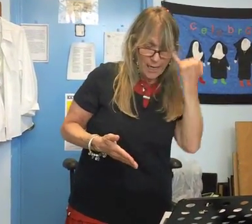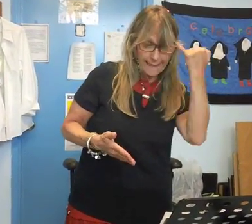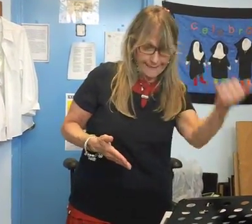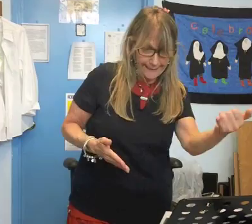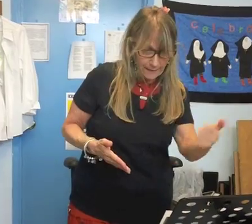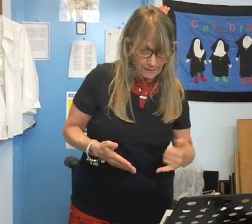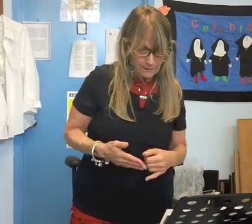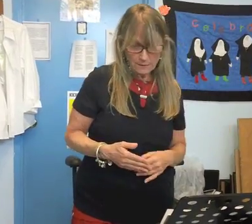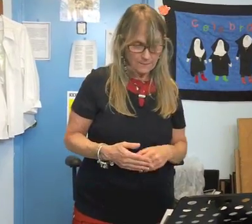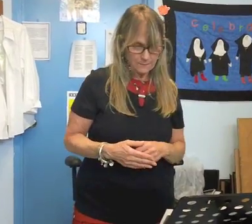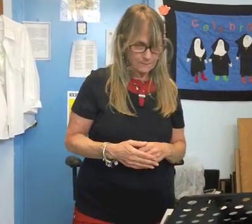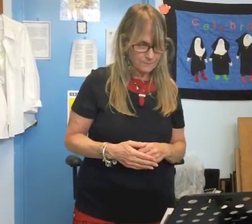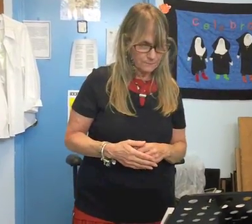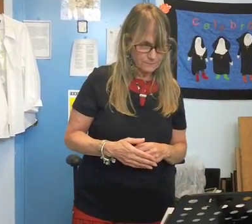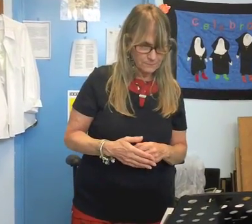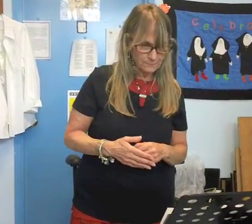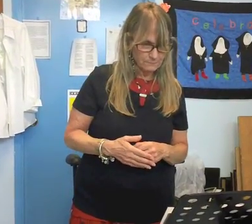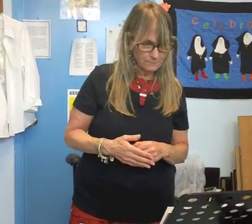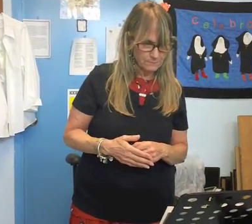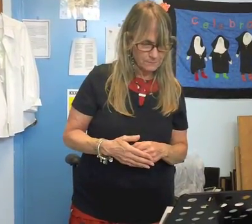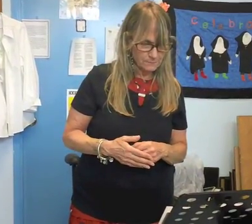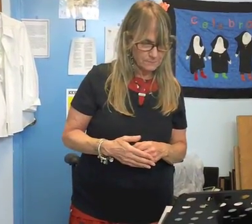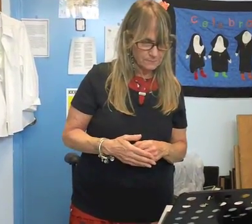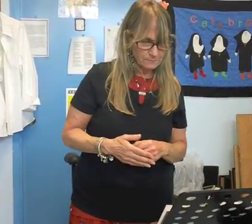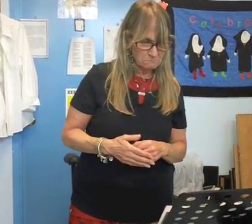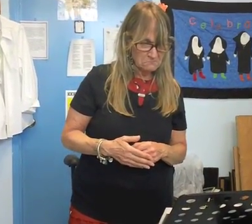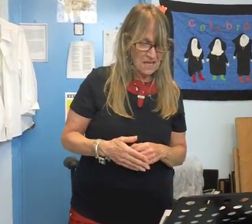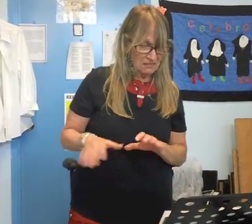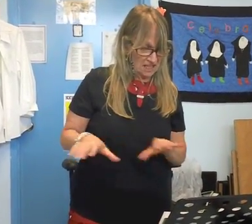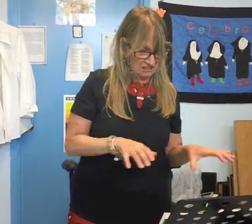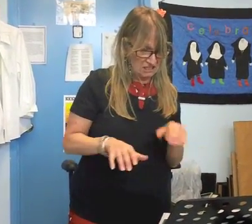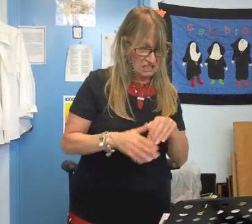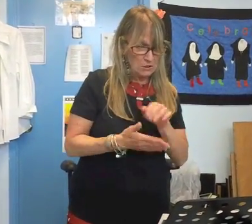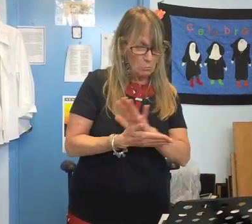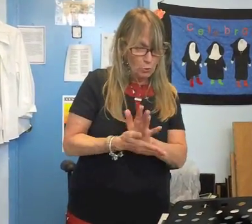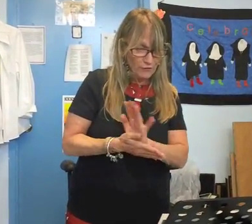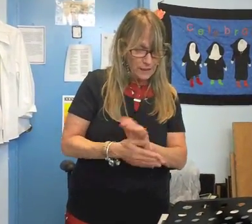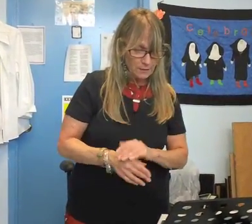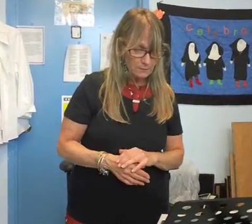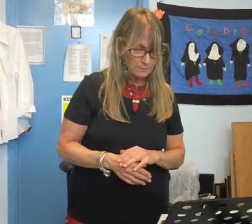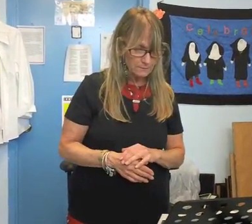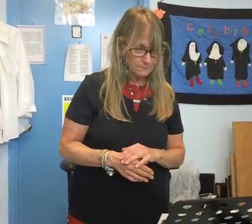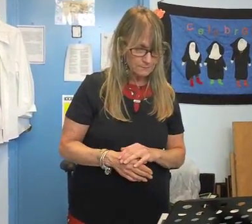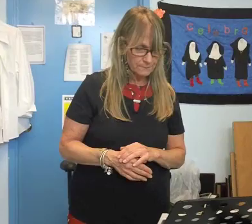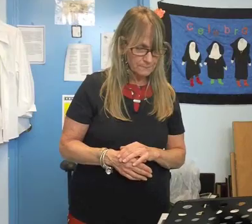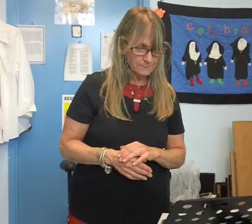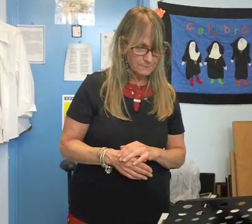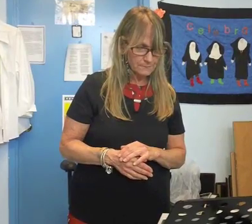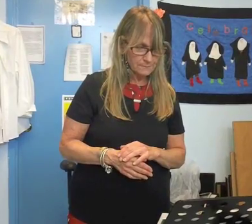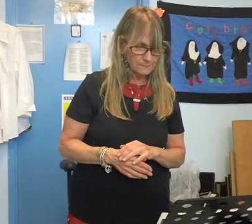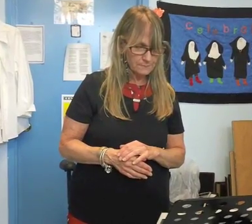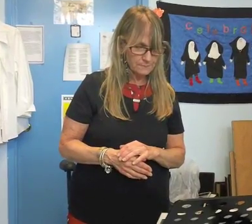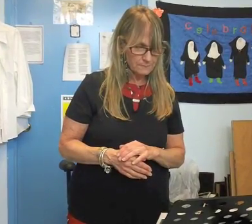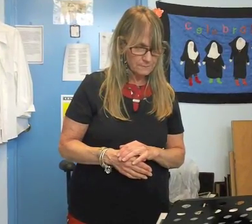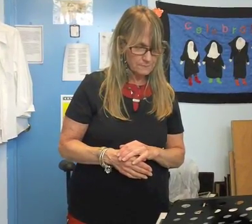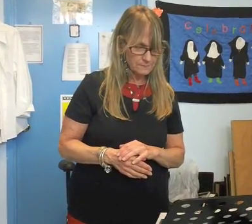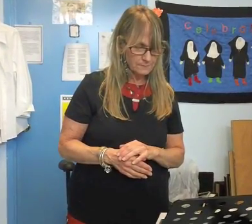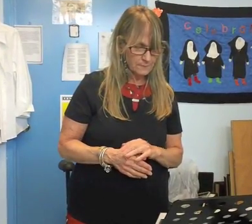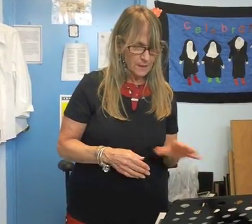idea no what if they don't want baby they did it in the movie don't leave her there alone alone is sad and scared and